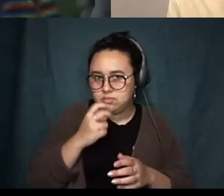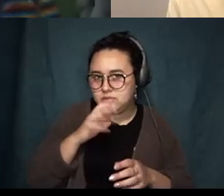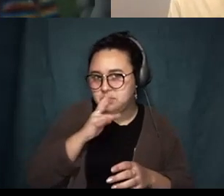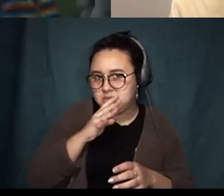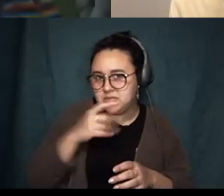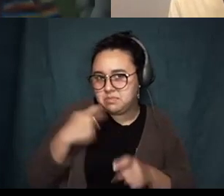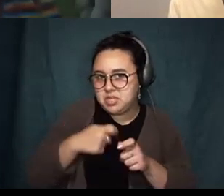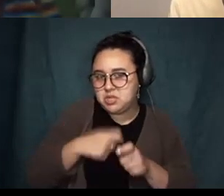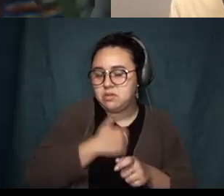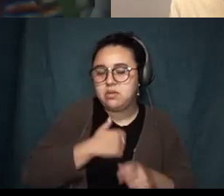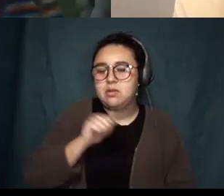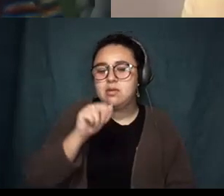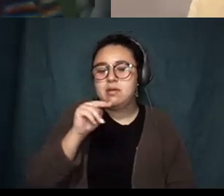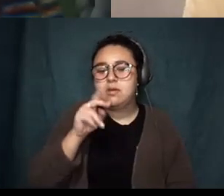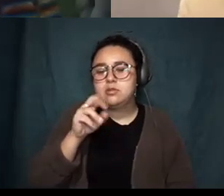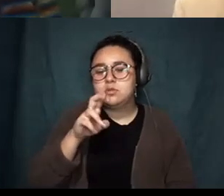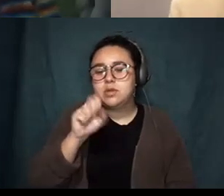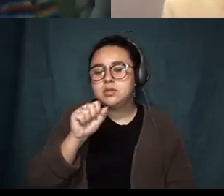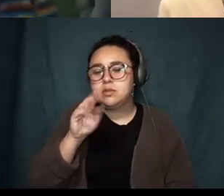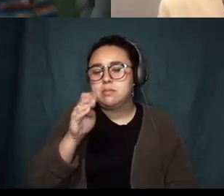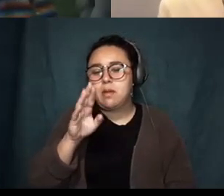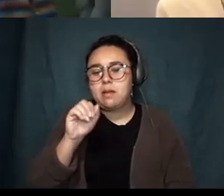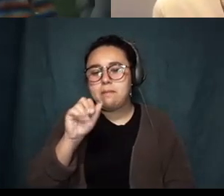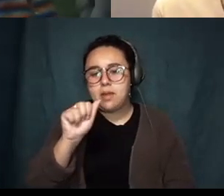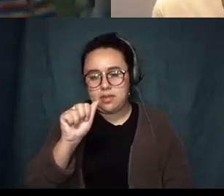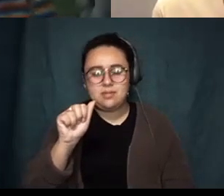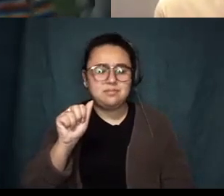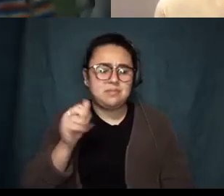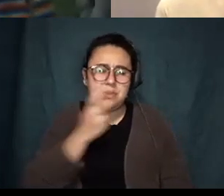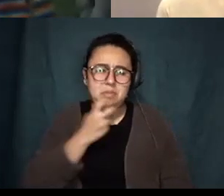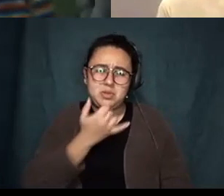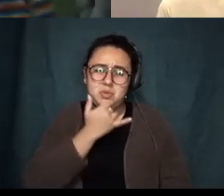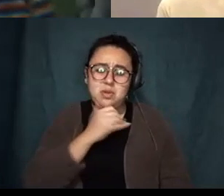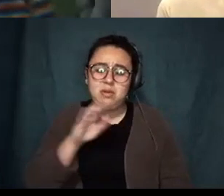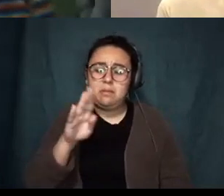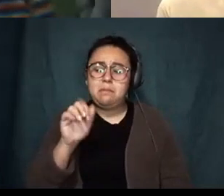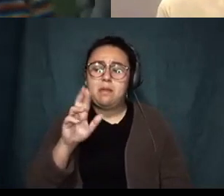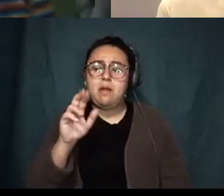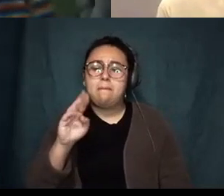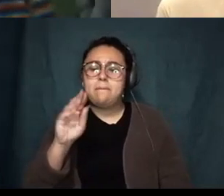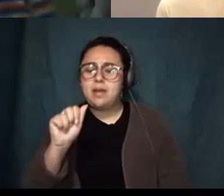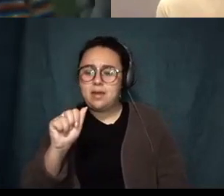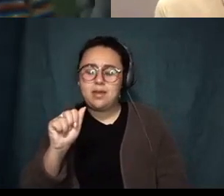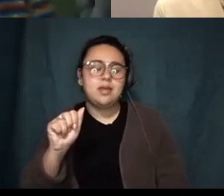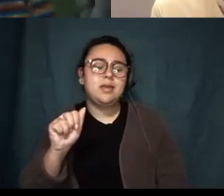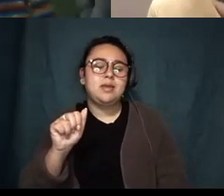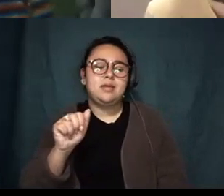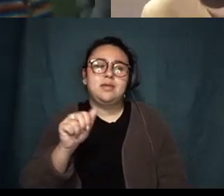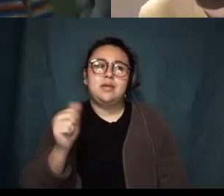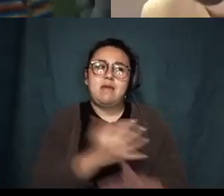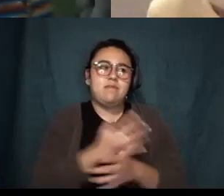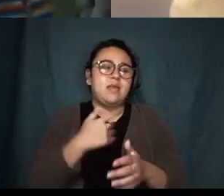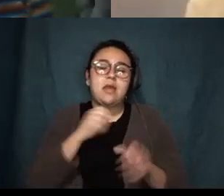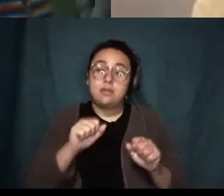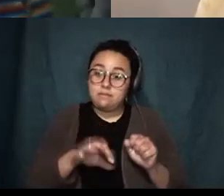like Andres Barba B-A-R-B-A I might not be saying that right but um but he uh I've just been everything that I can find from